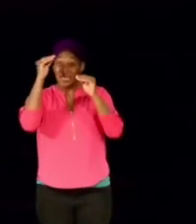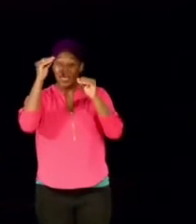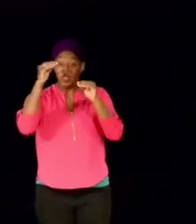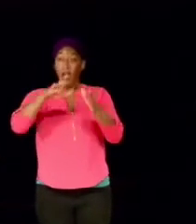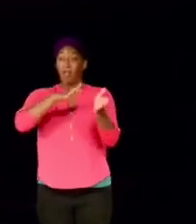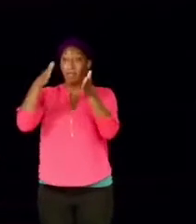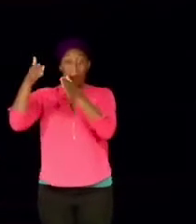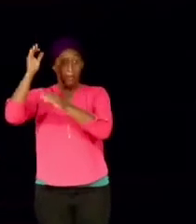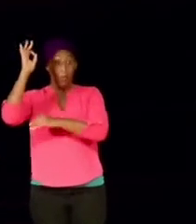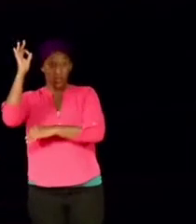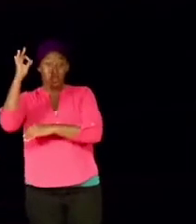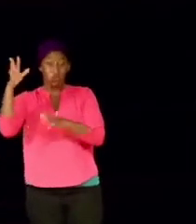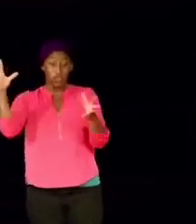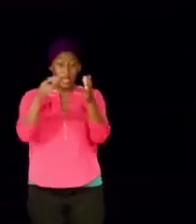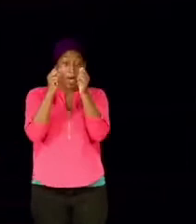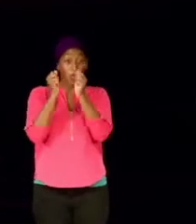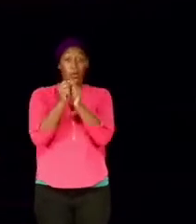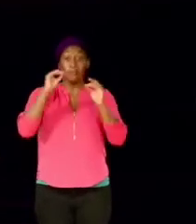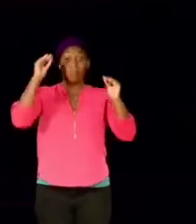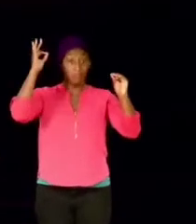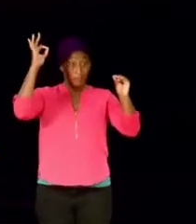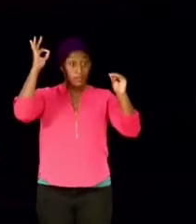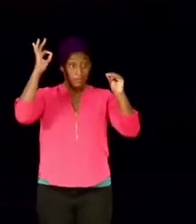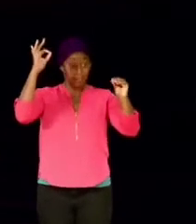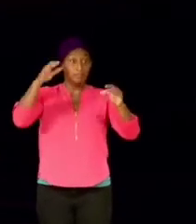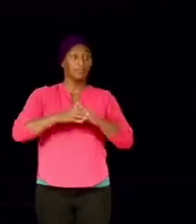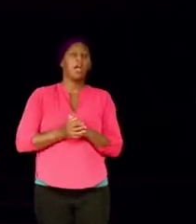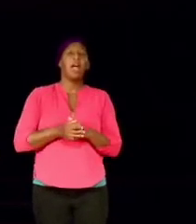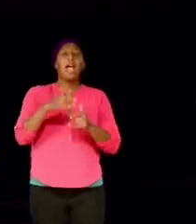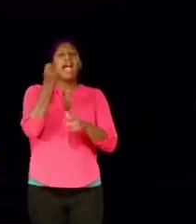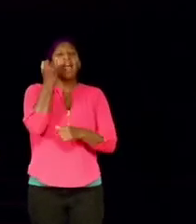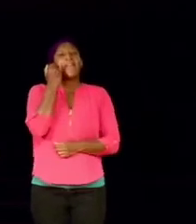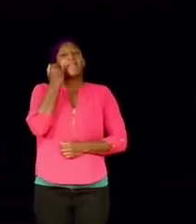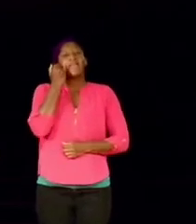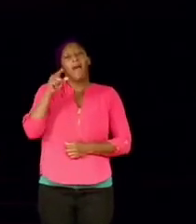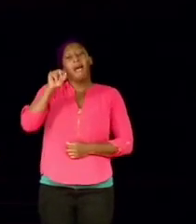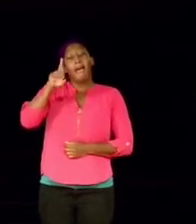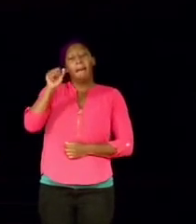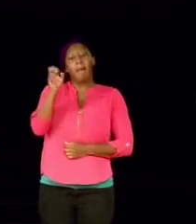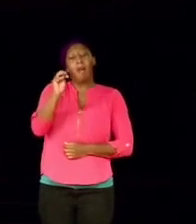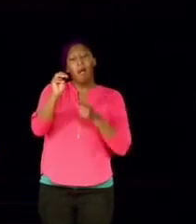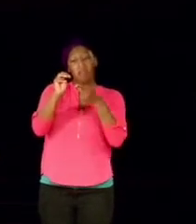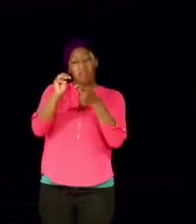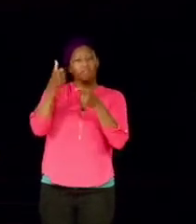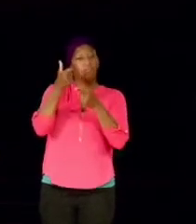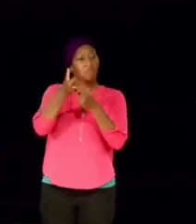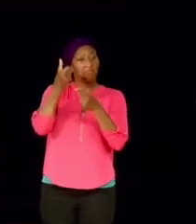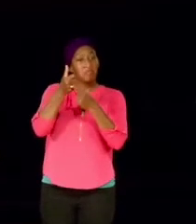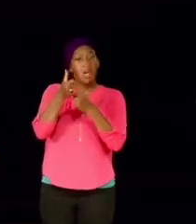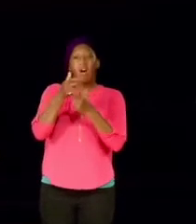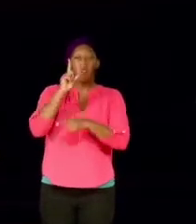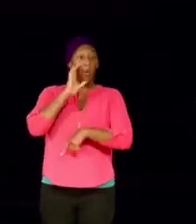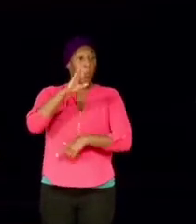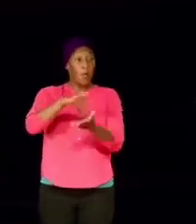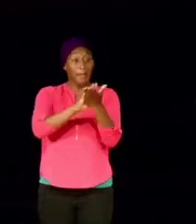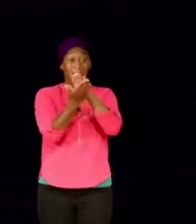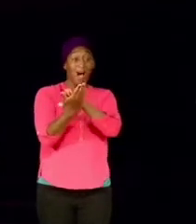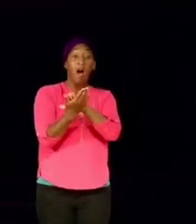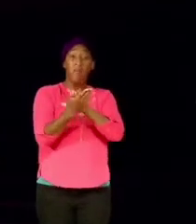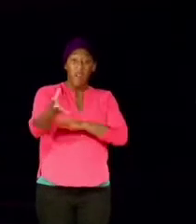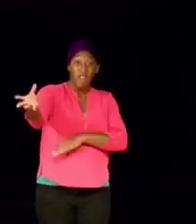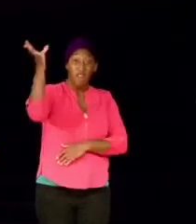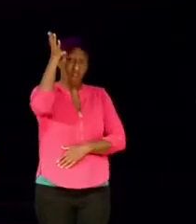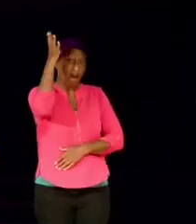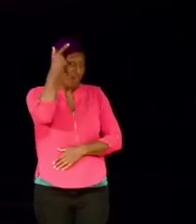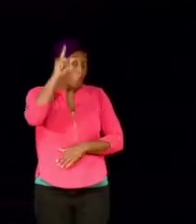If Abraham is going to be the father of many nations,